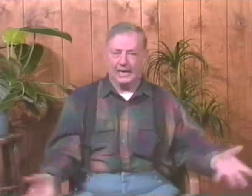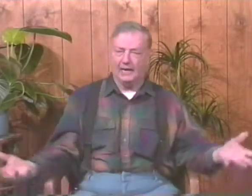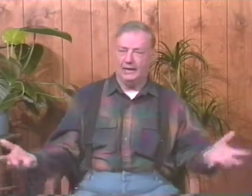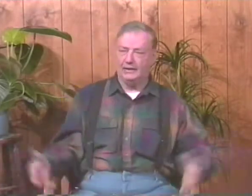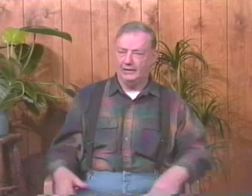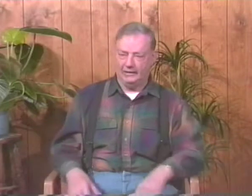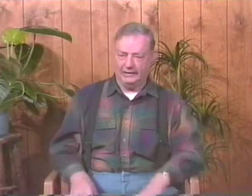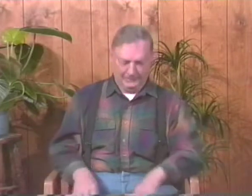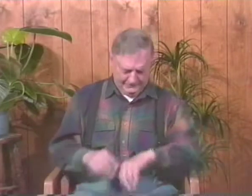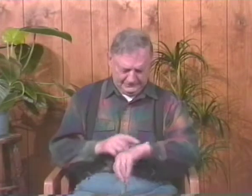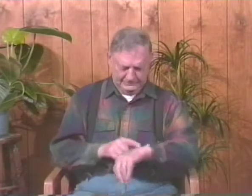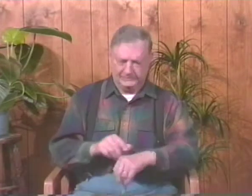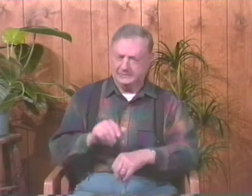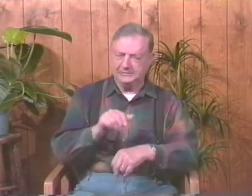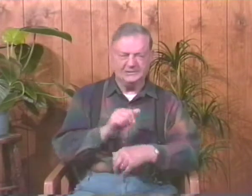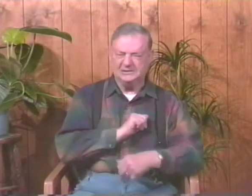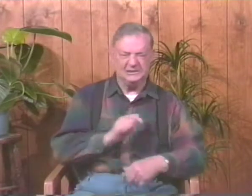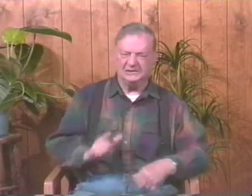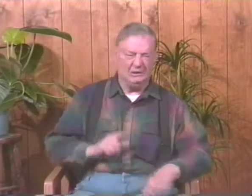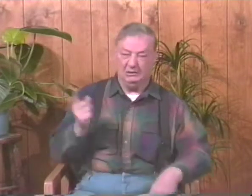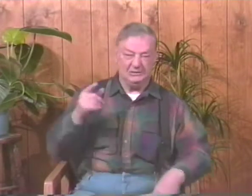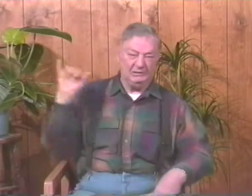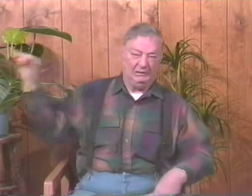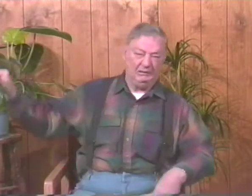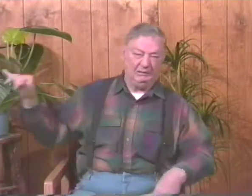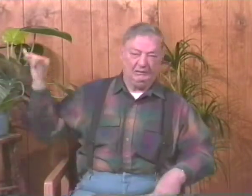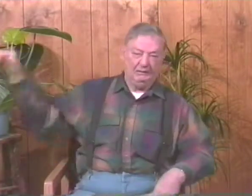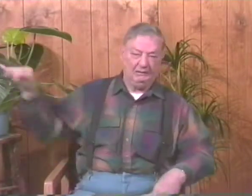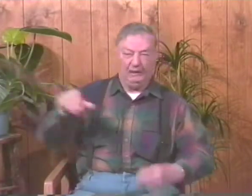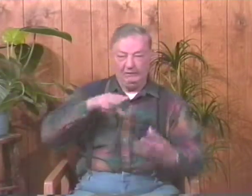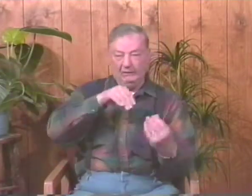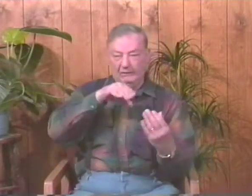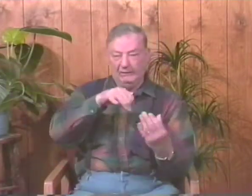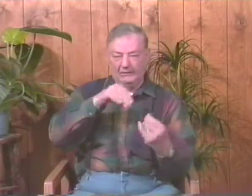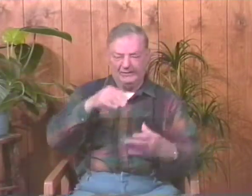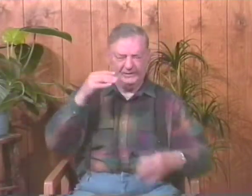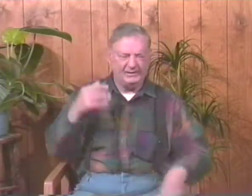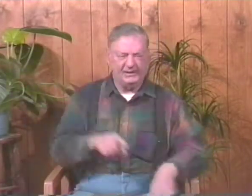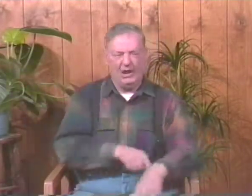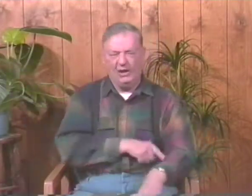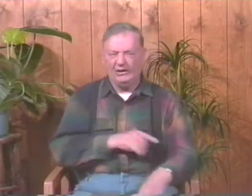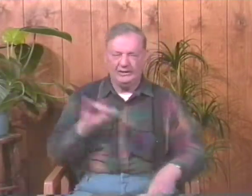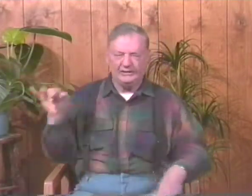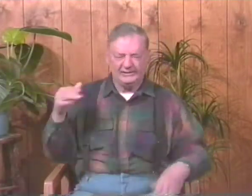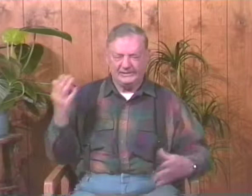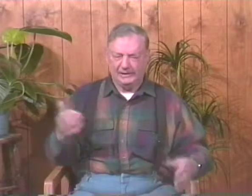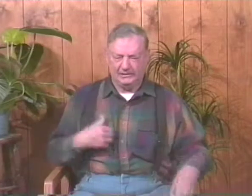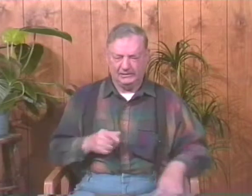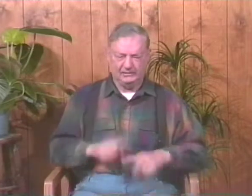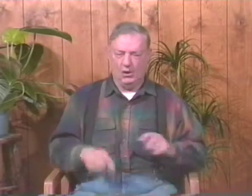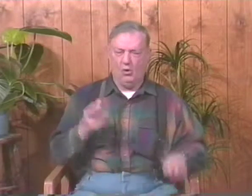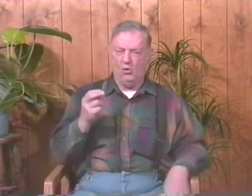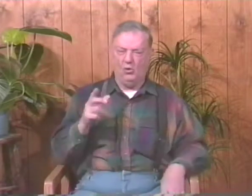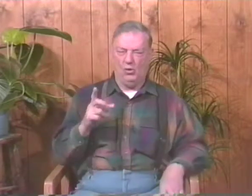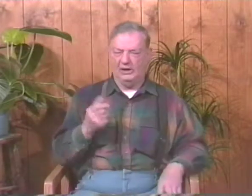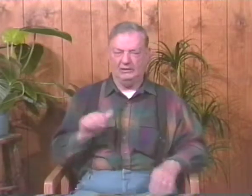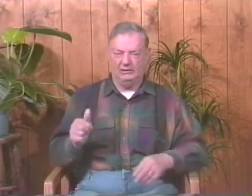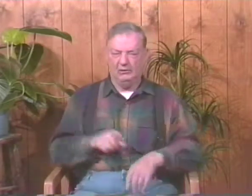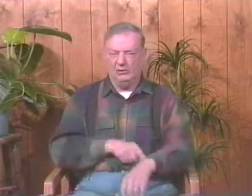So the door was still locked. My friend had already gone to the bathroom. And the nurse had stayed and stayed. And I knew she was talking with somebody. She didn't come back. And I